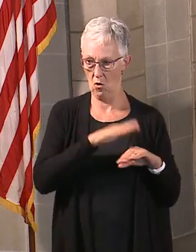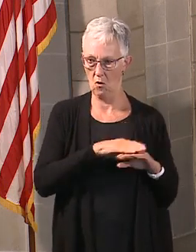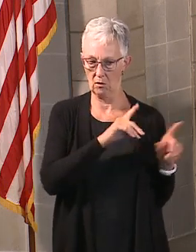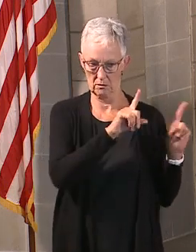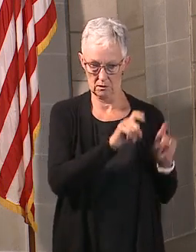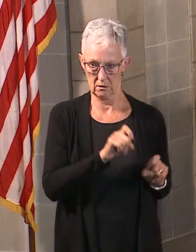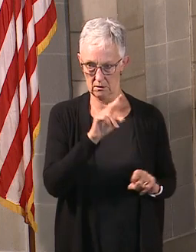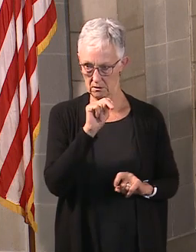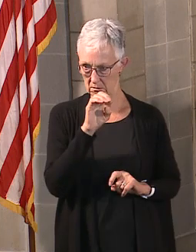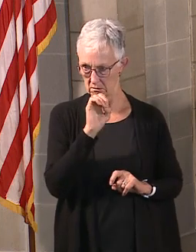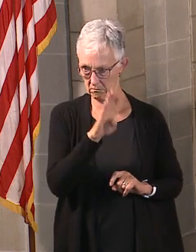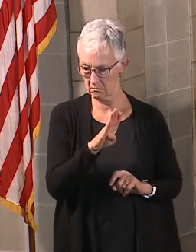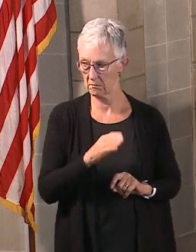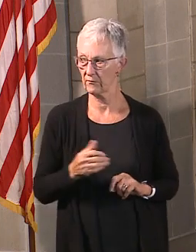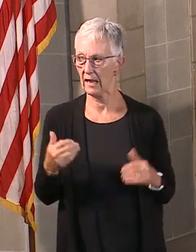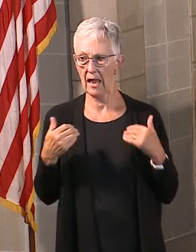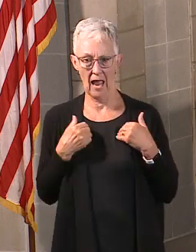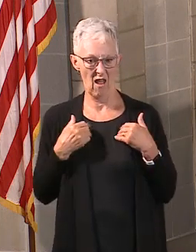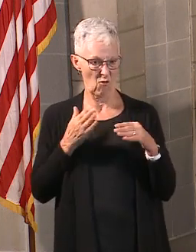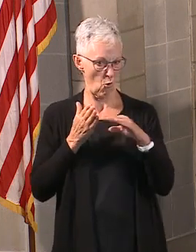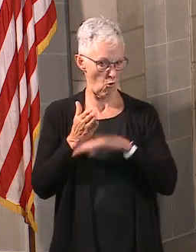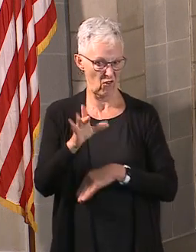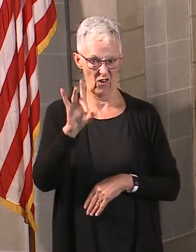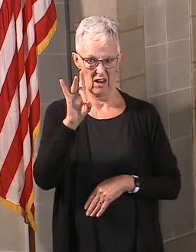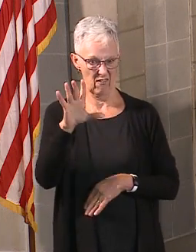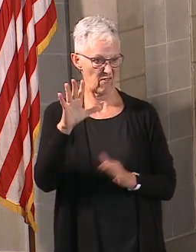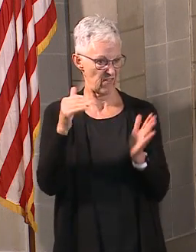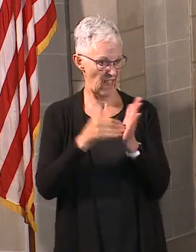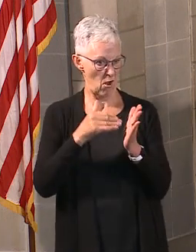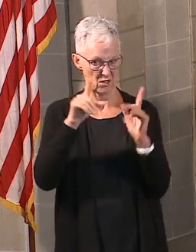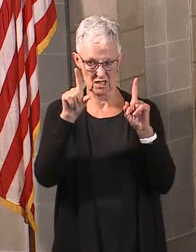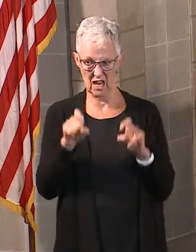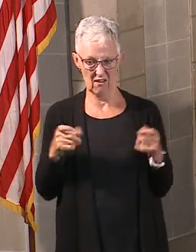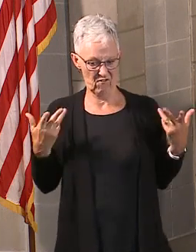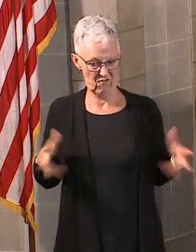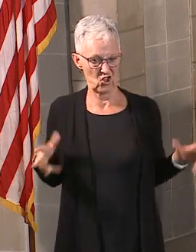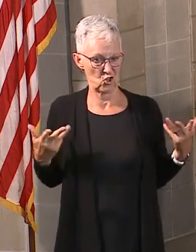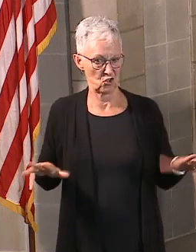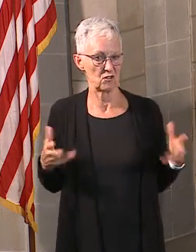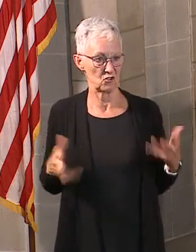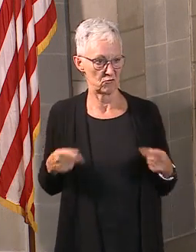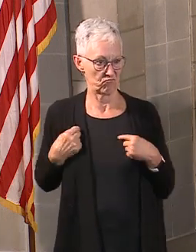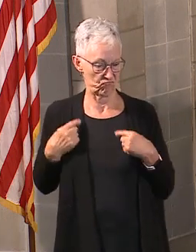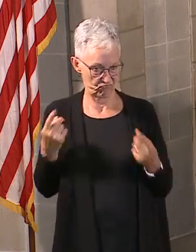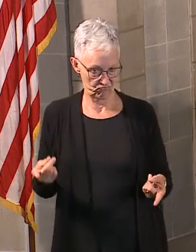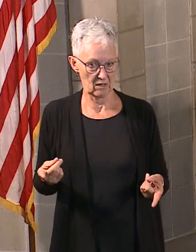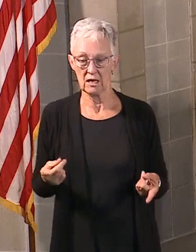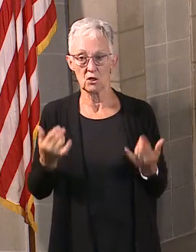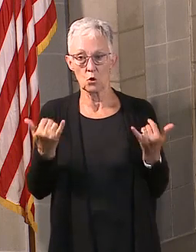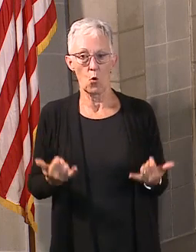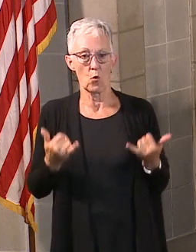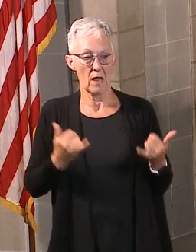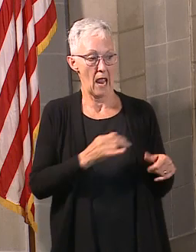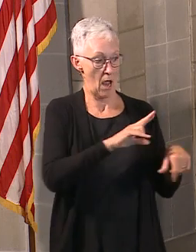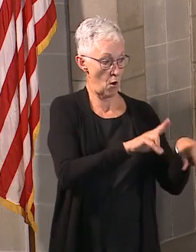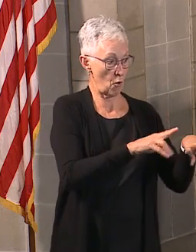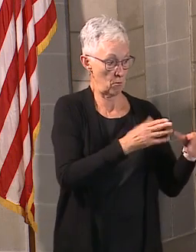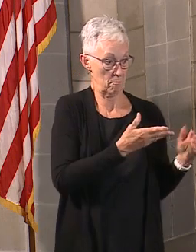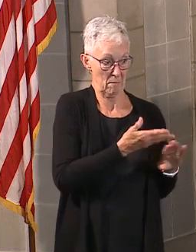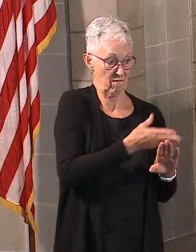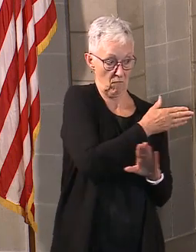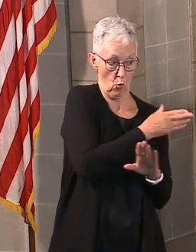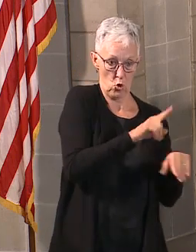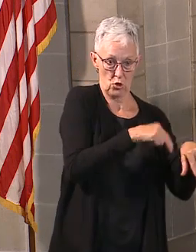nearly 85,000 or over 85,000 tests. We are going in a transition from the National Guard to different other